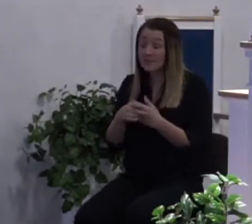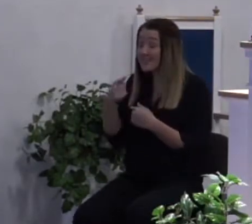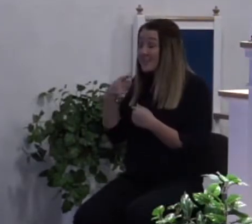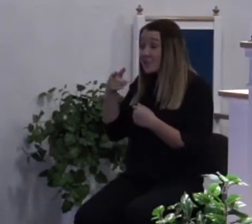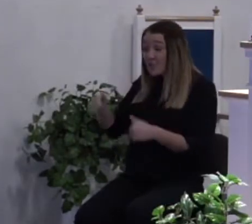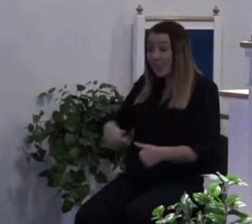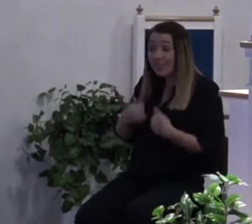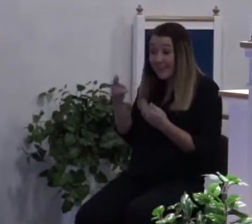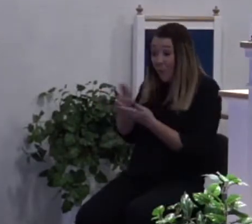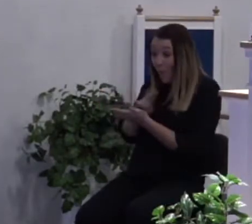life?